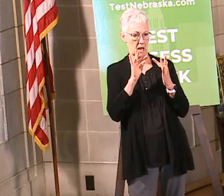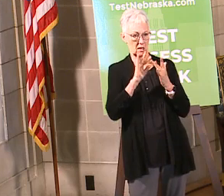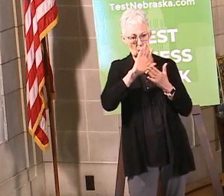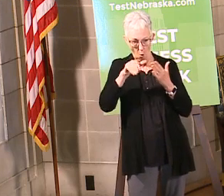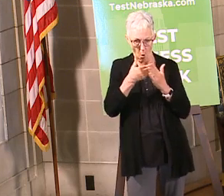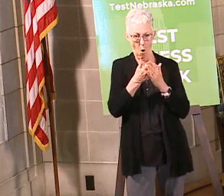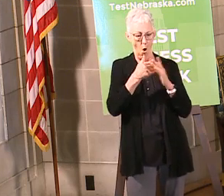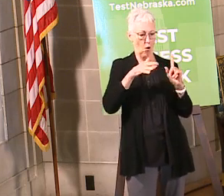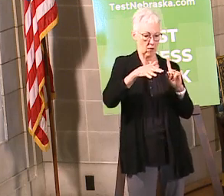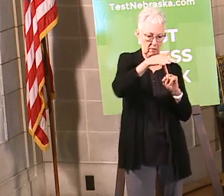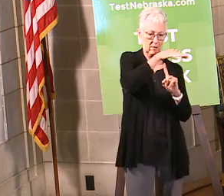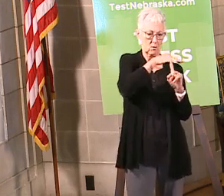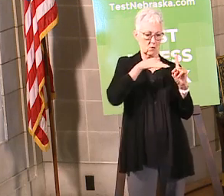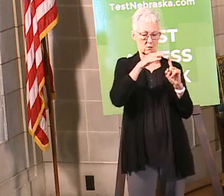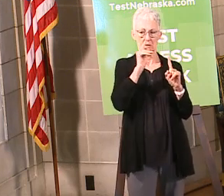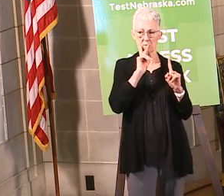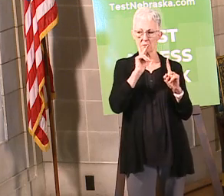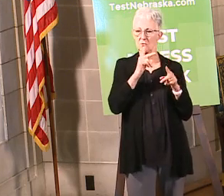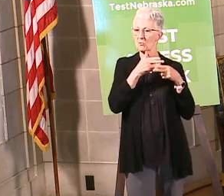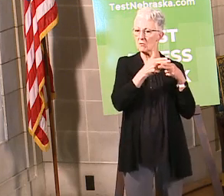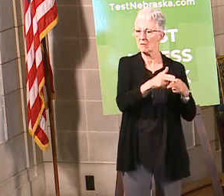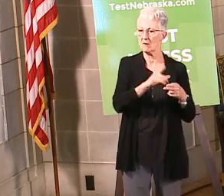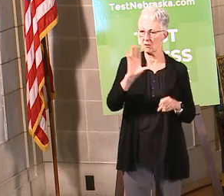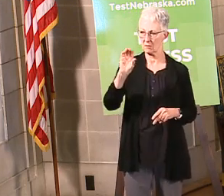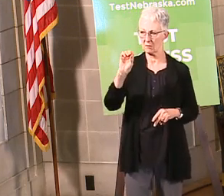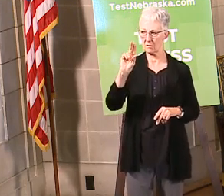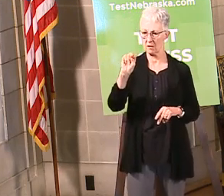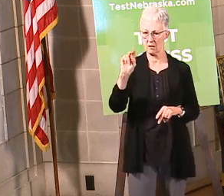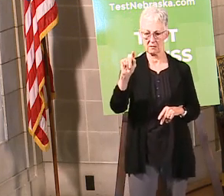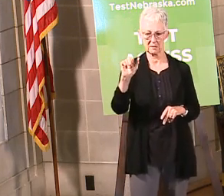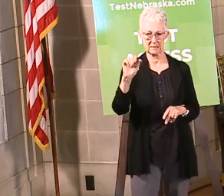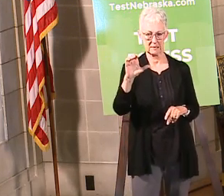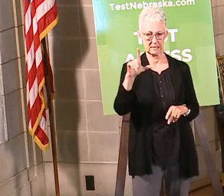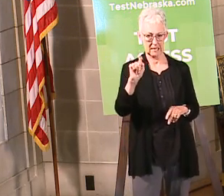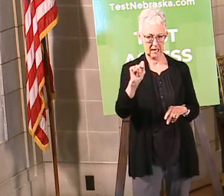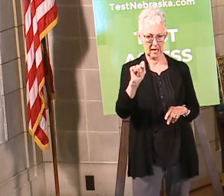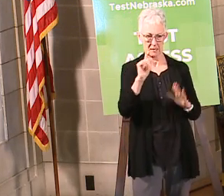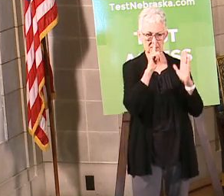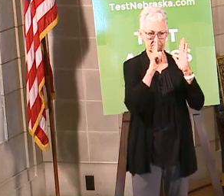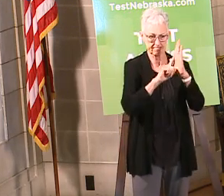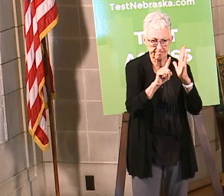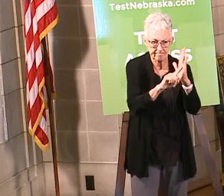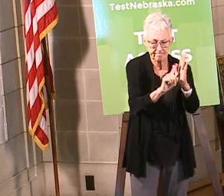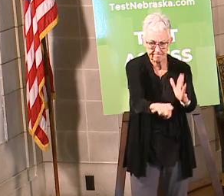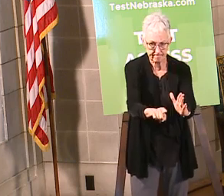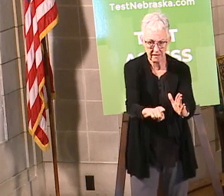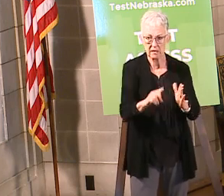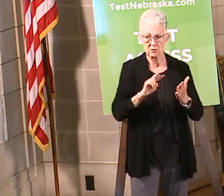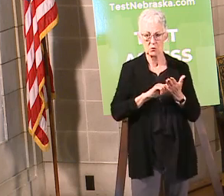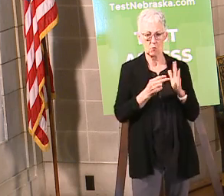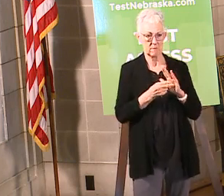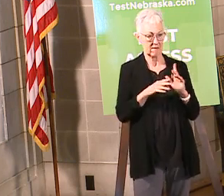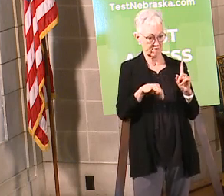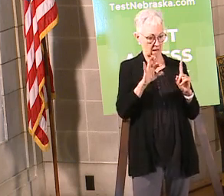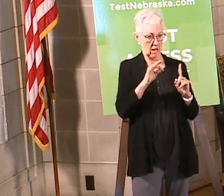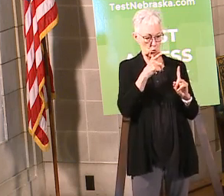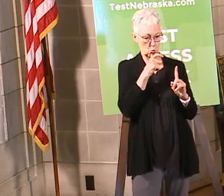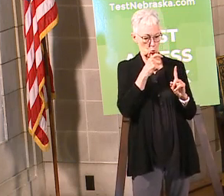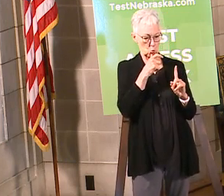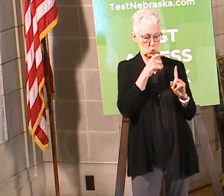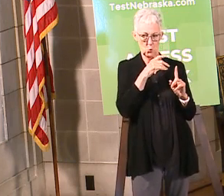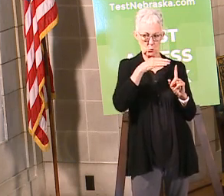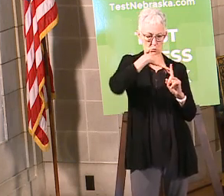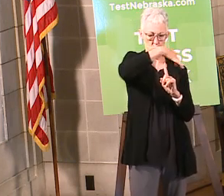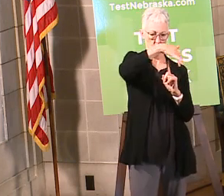responsible for doing the contact tracing and asking people to quarantine and isolate. Typically, most of the public health departments